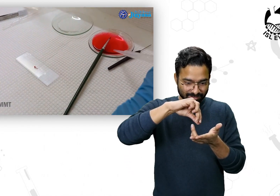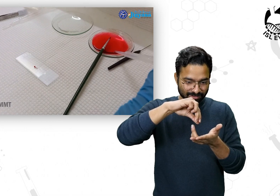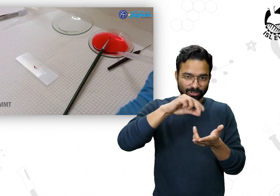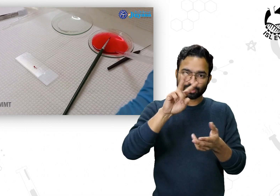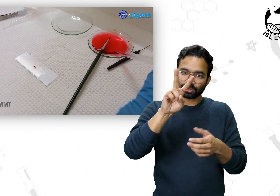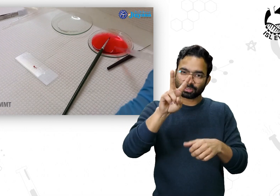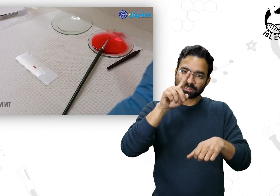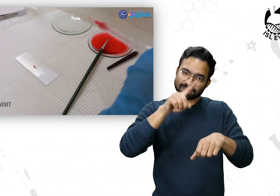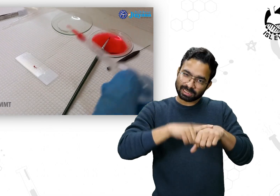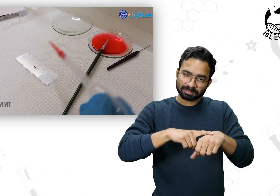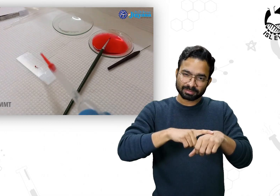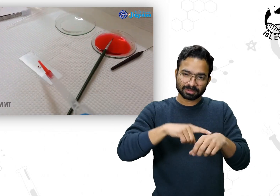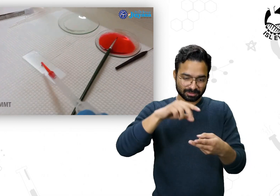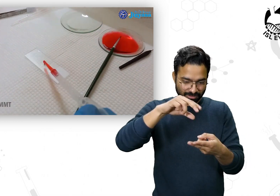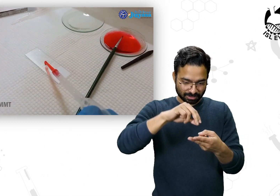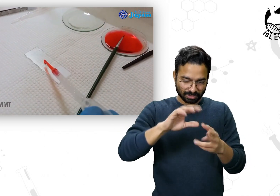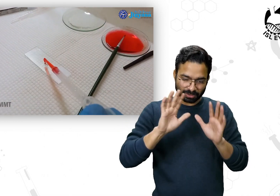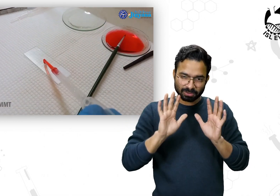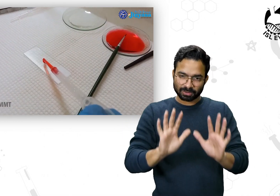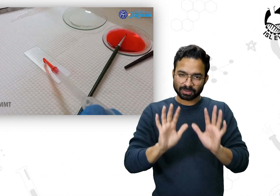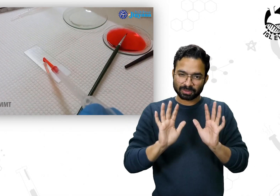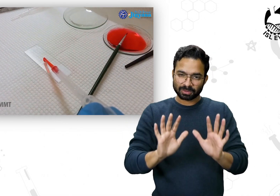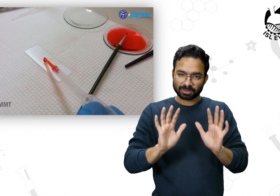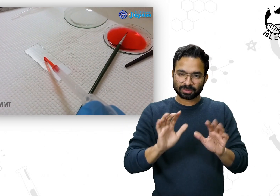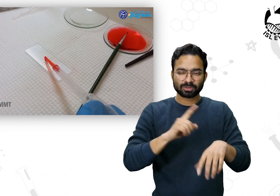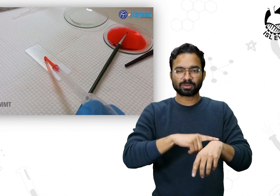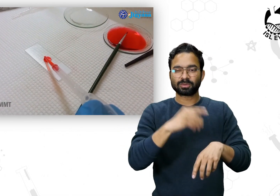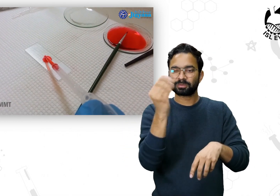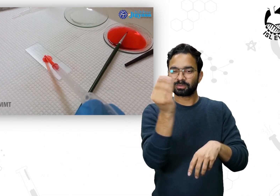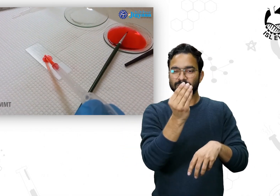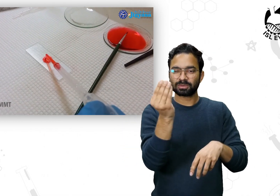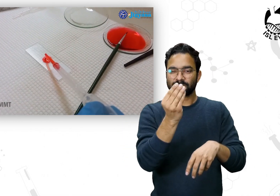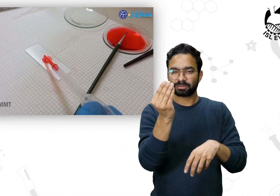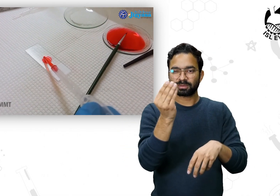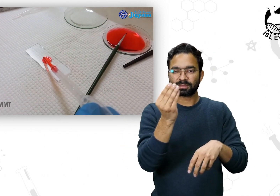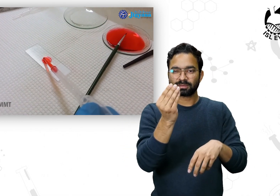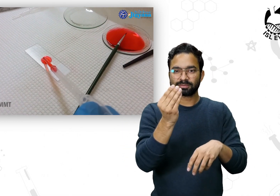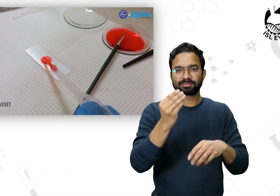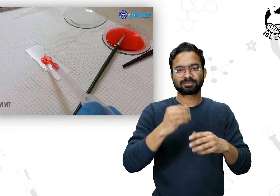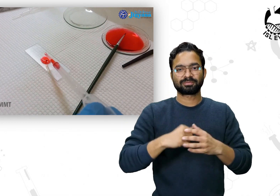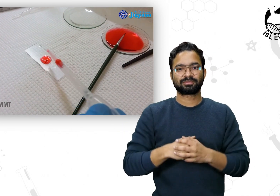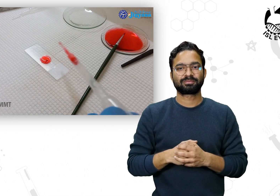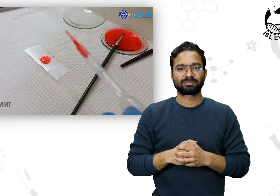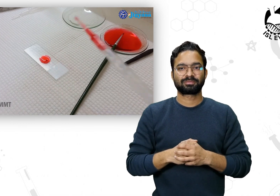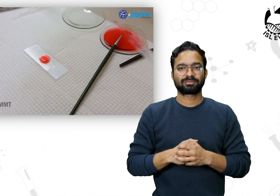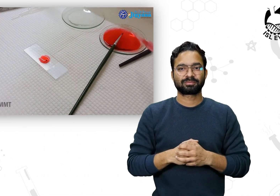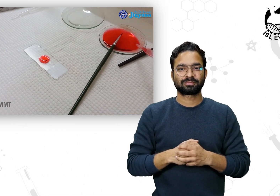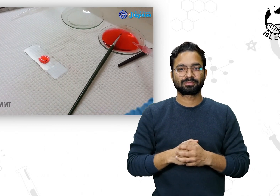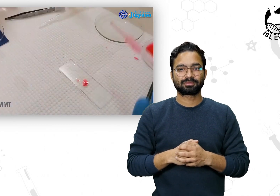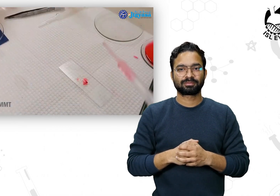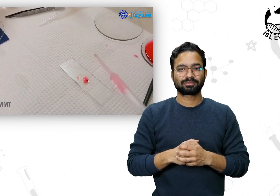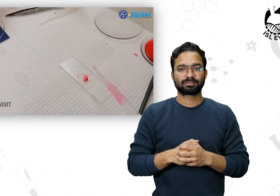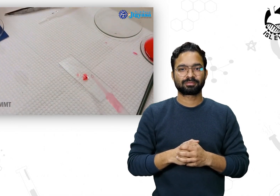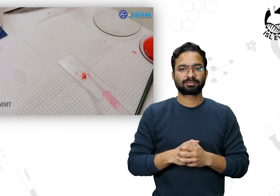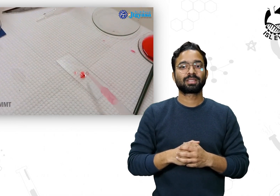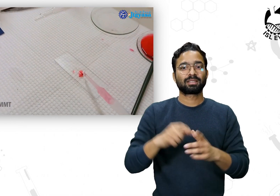add a few drops of one to two drops of stain on it and let it for some minutes.